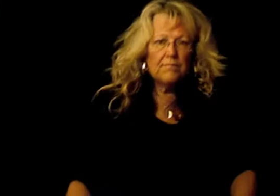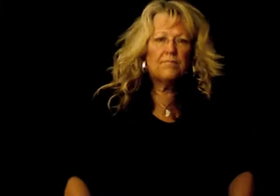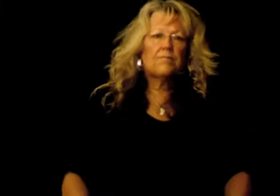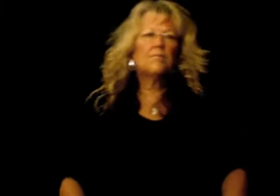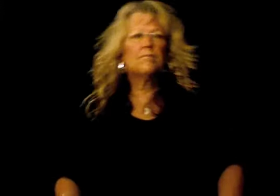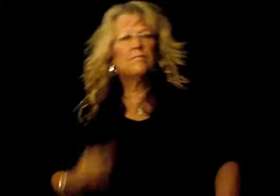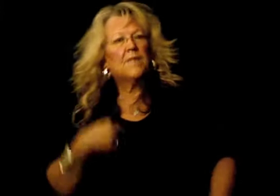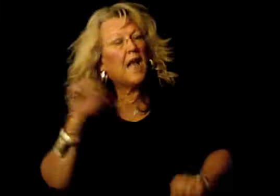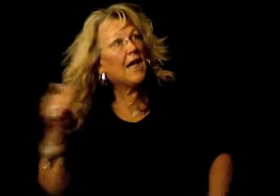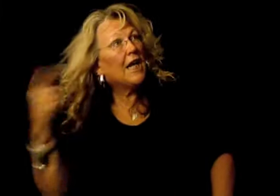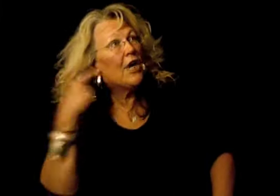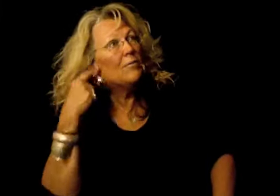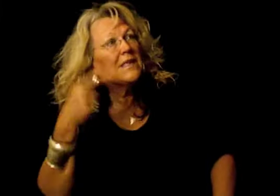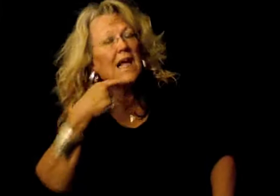I can hear them say